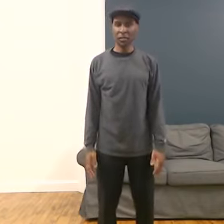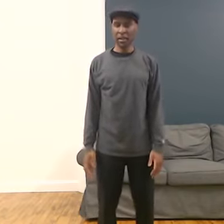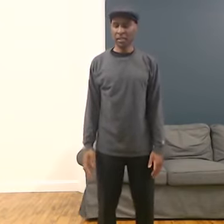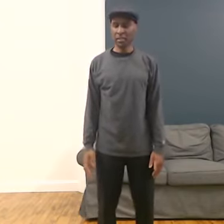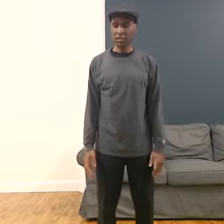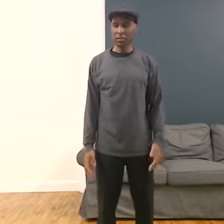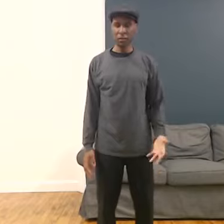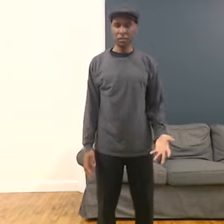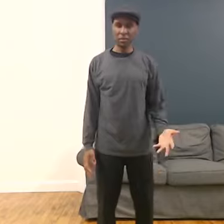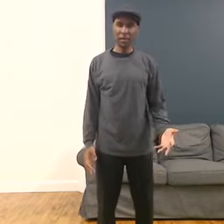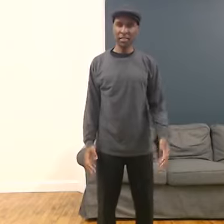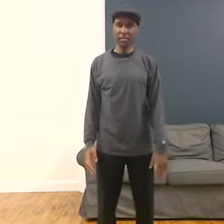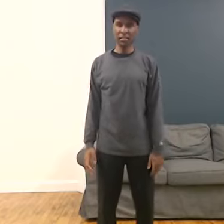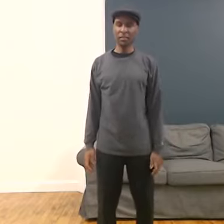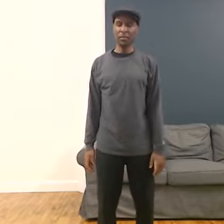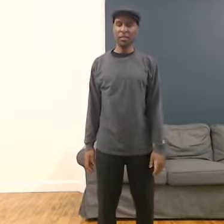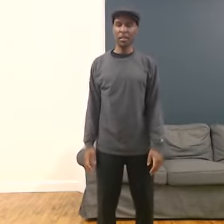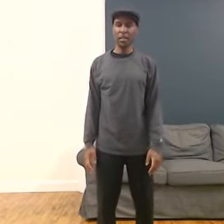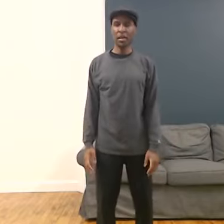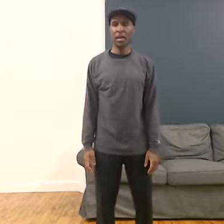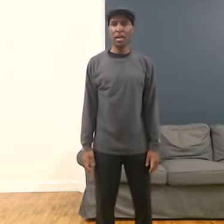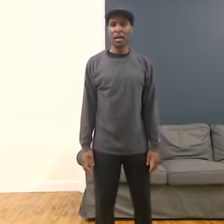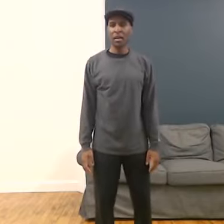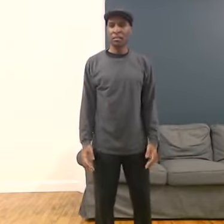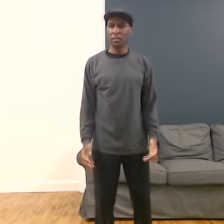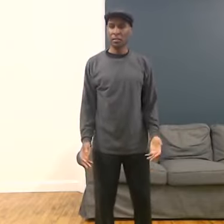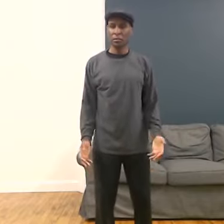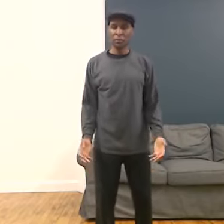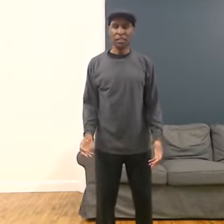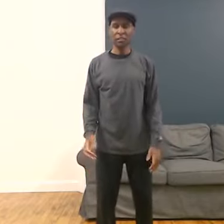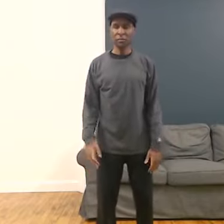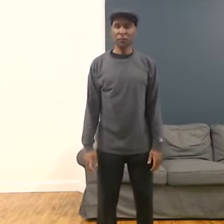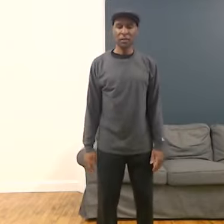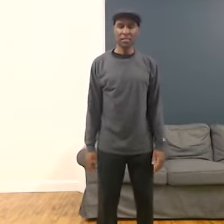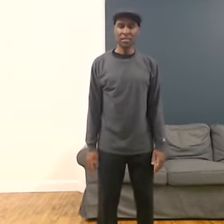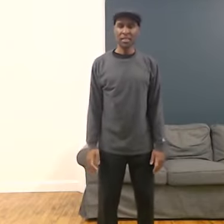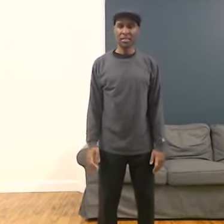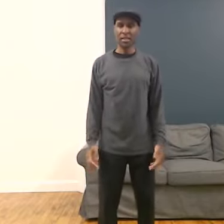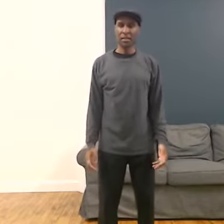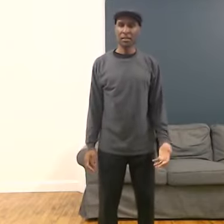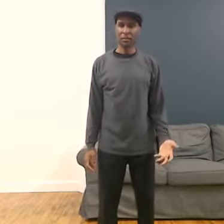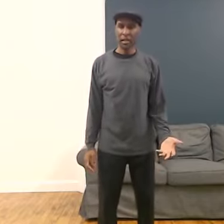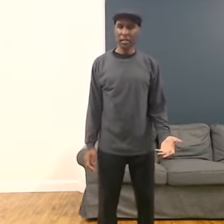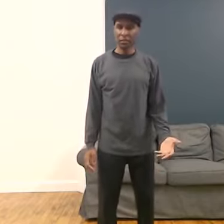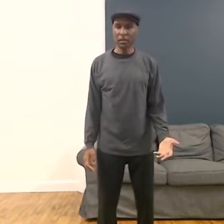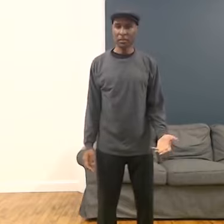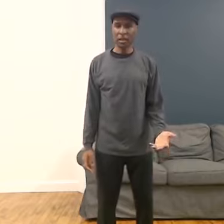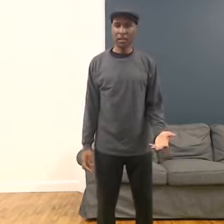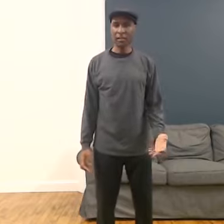the practice. Most of this practice is going to be slow, gentle movements that sync the body with the breath.